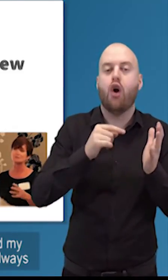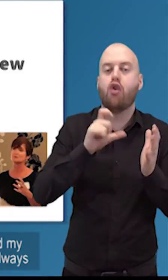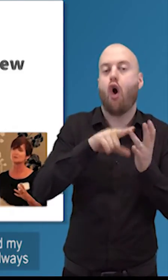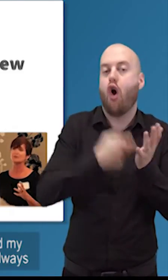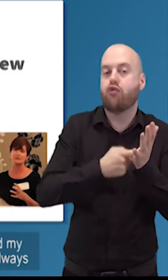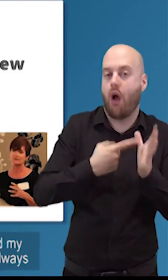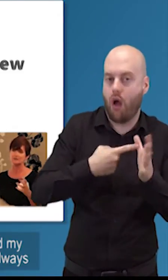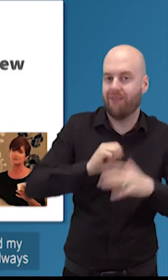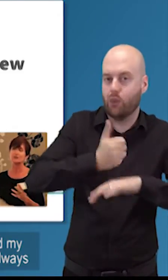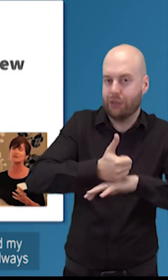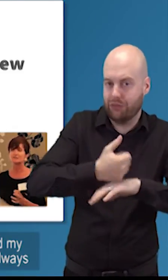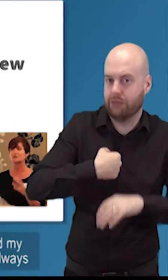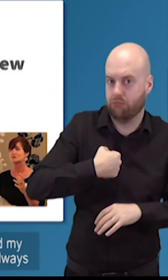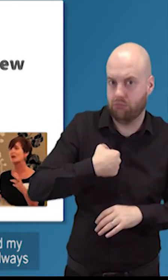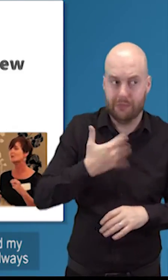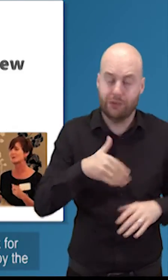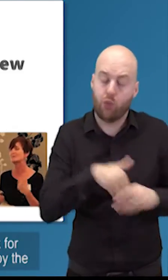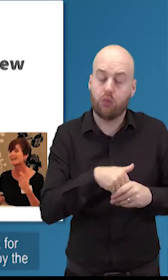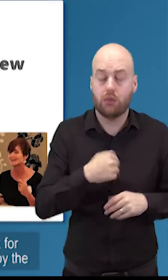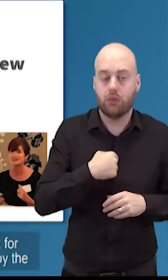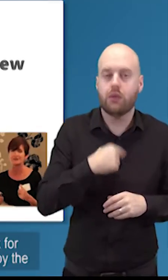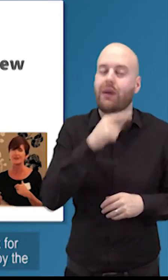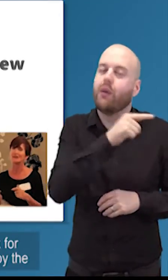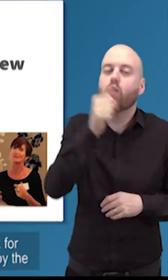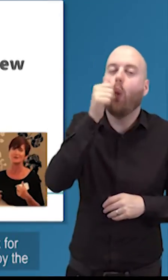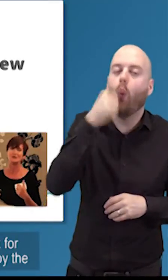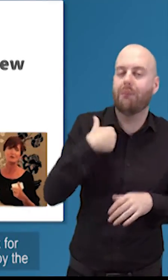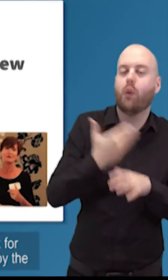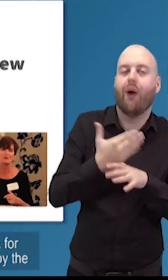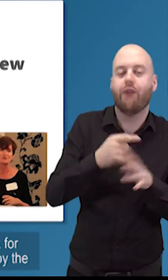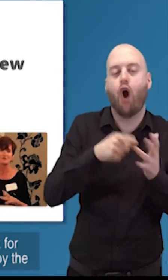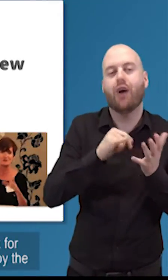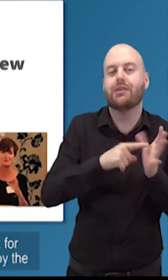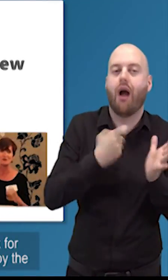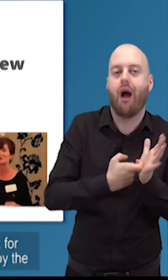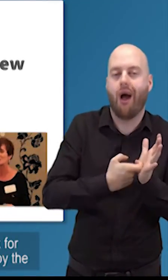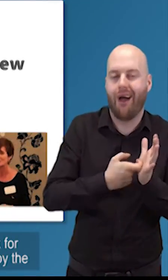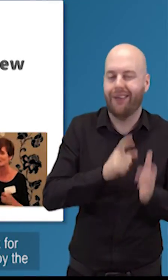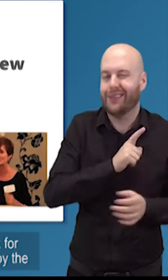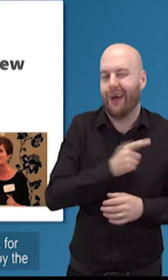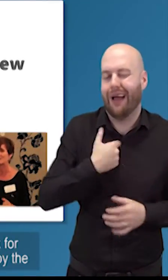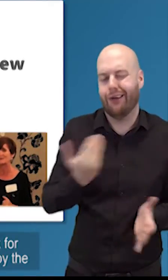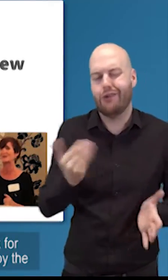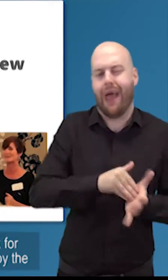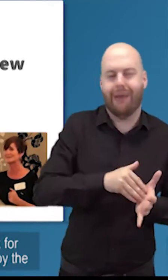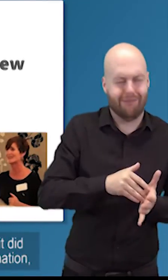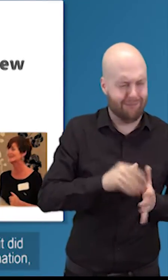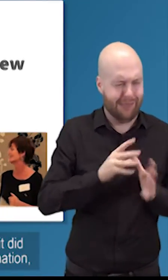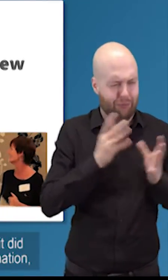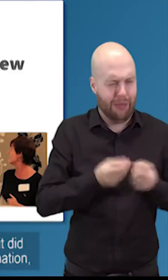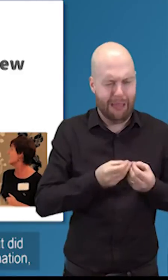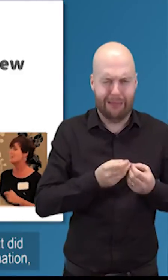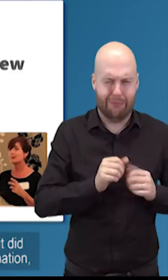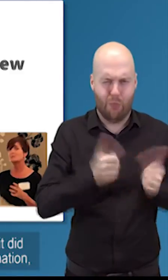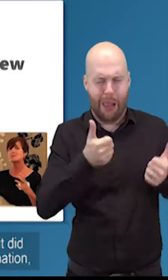process was pretty brilliant of course i always i'm slightly cynical thinking oh well they knew i worked for oscars so they polished it all up and got it perfect by the time i